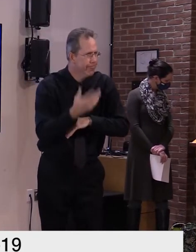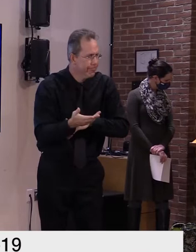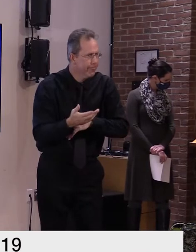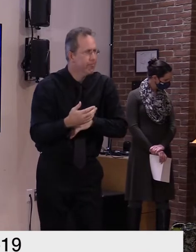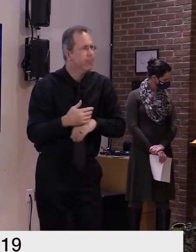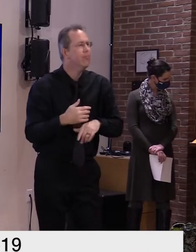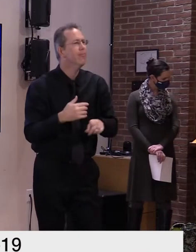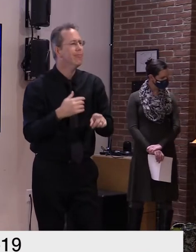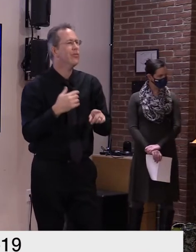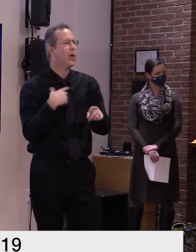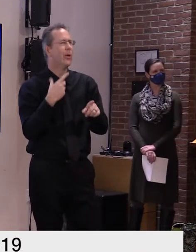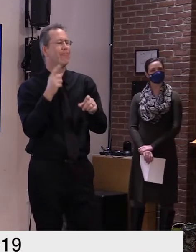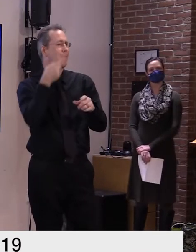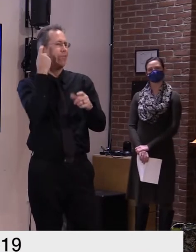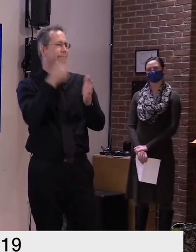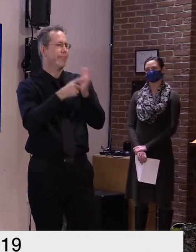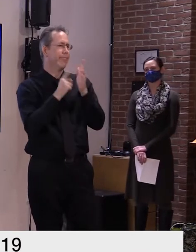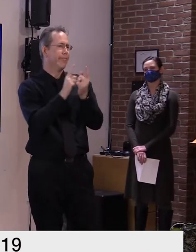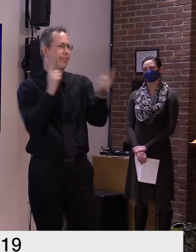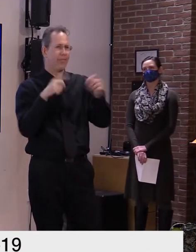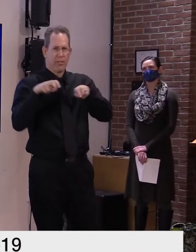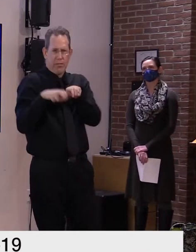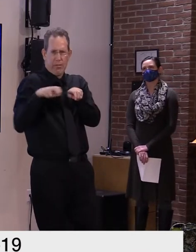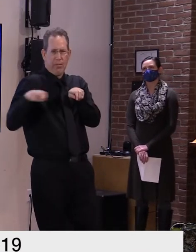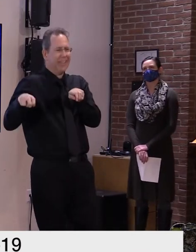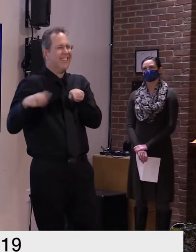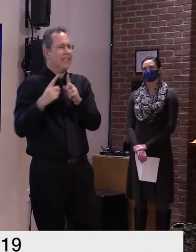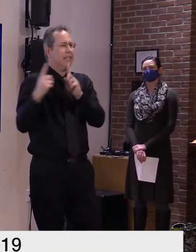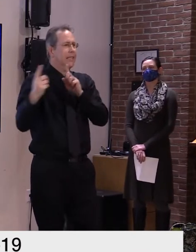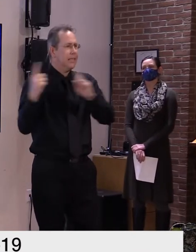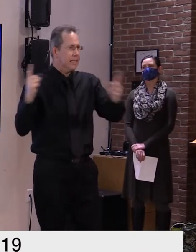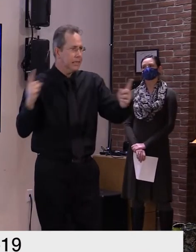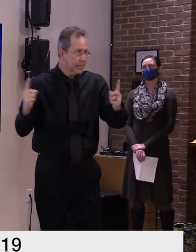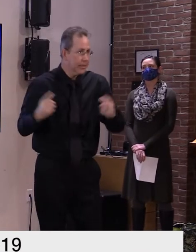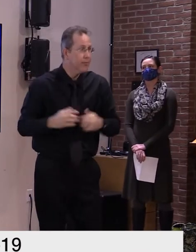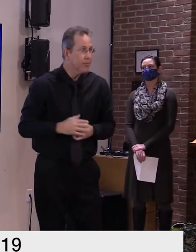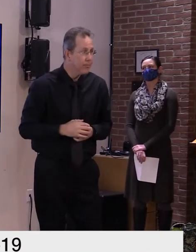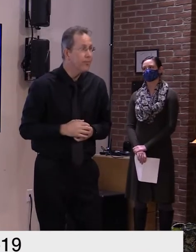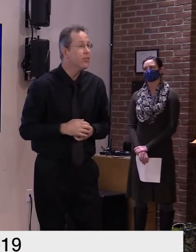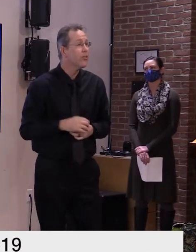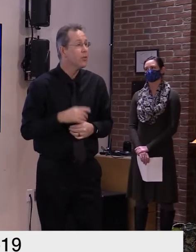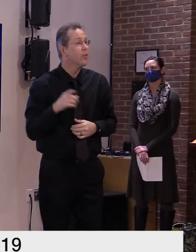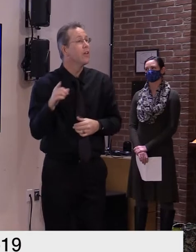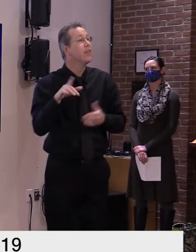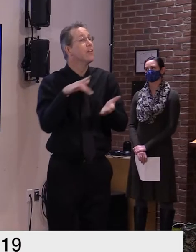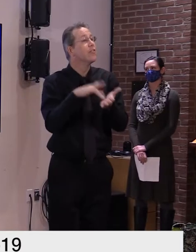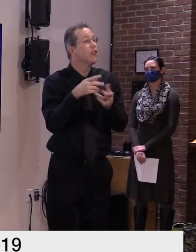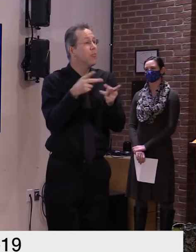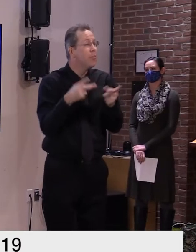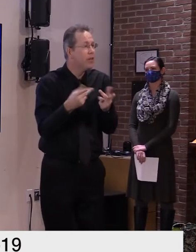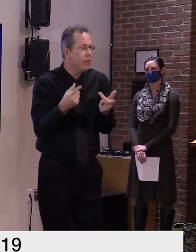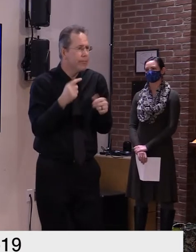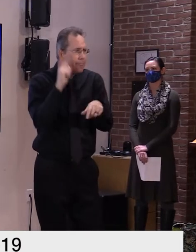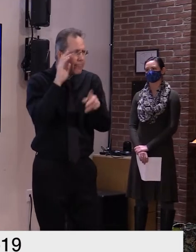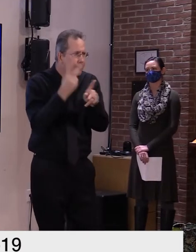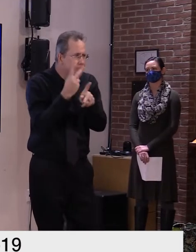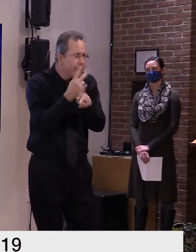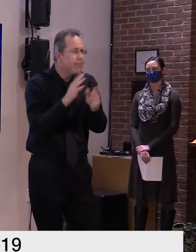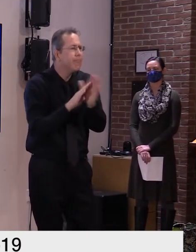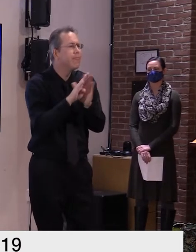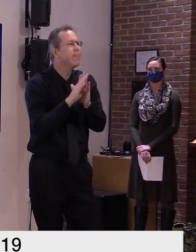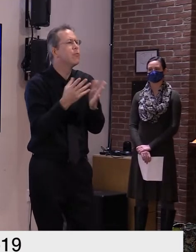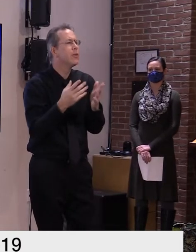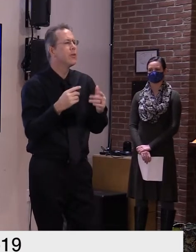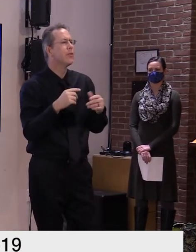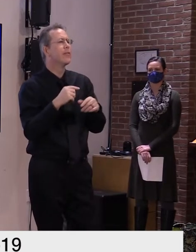needs cte centers are also investing in upgraded teaching technology so teachers can live stream demonstrations